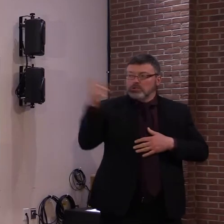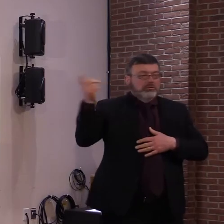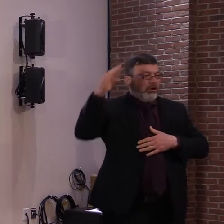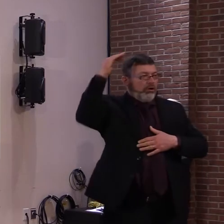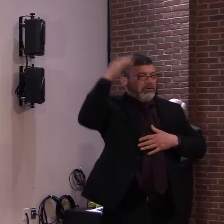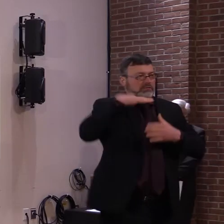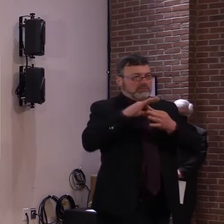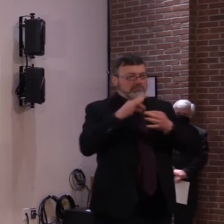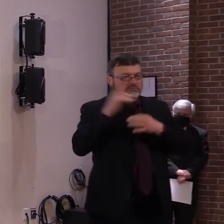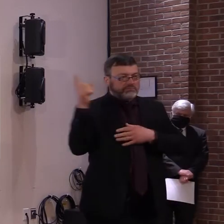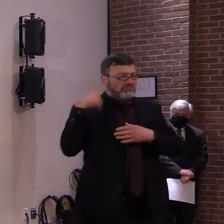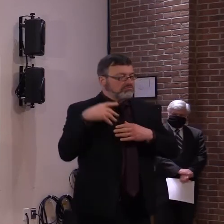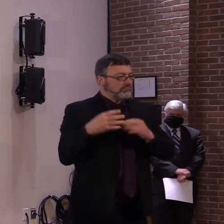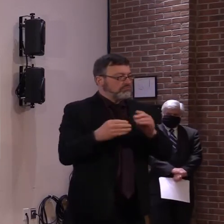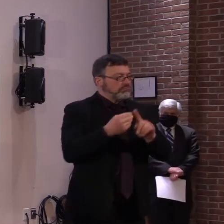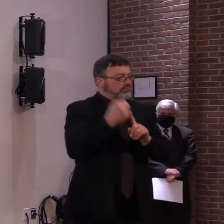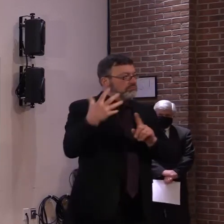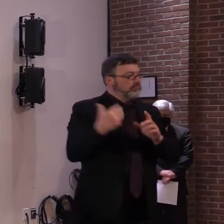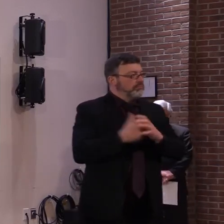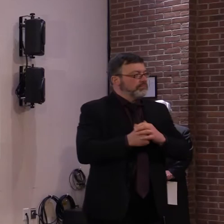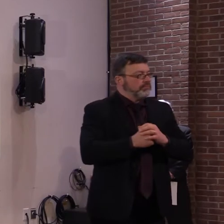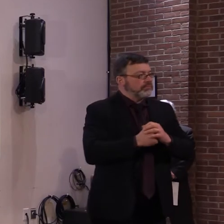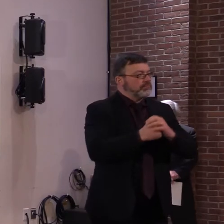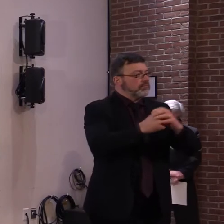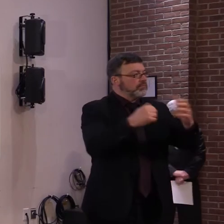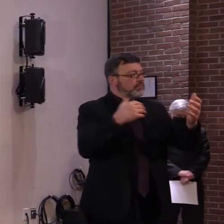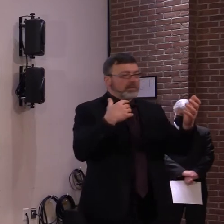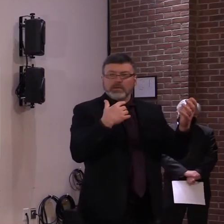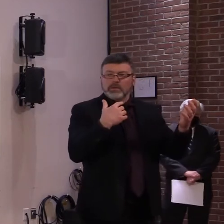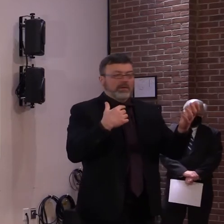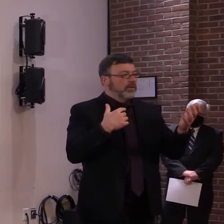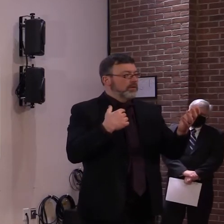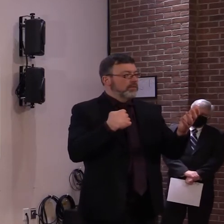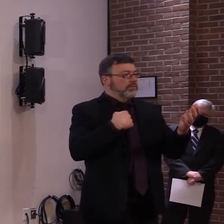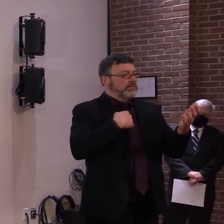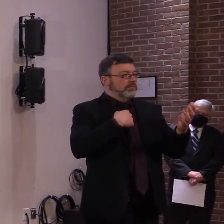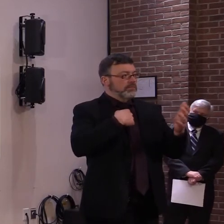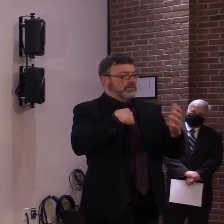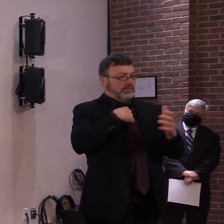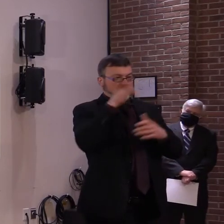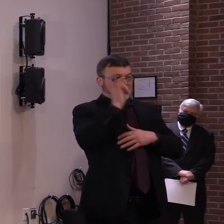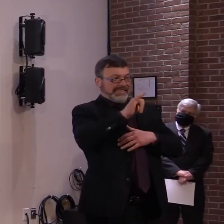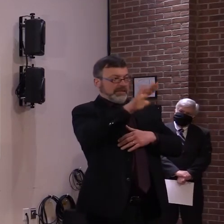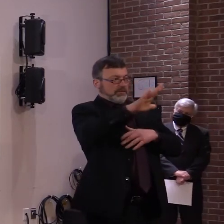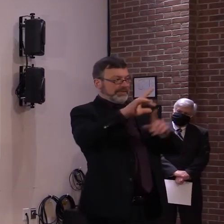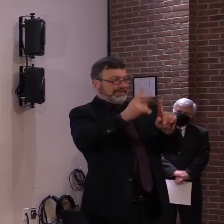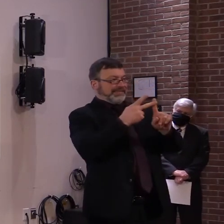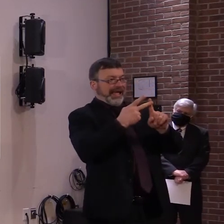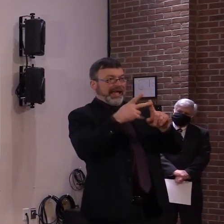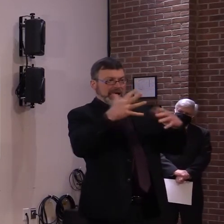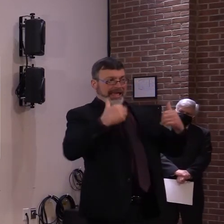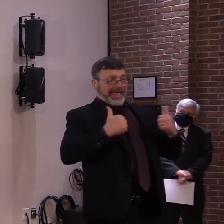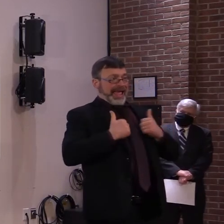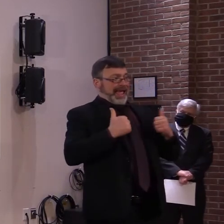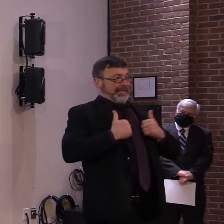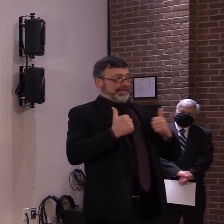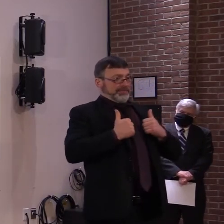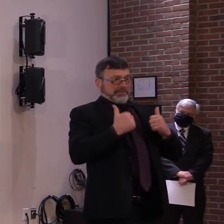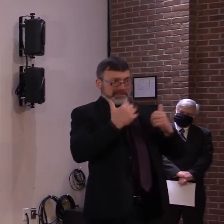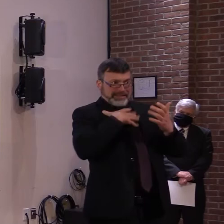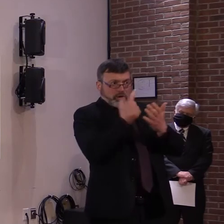So the second question had to do with asthma. So to be very clear, chronic obstructive pulmonary disease,